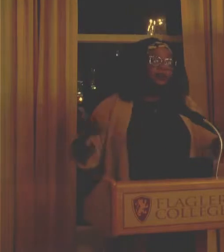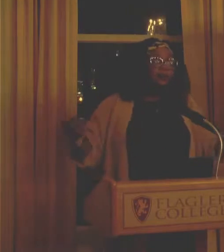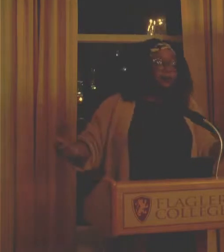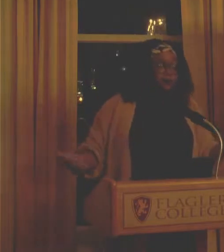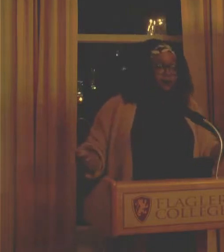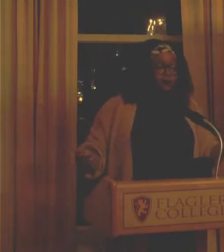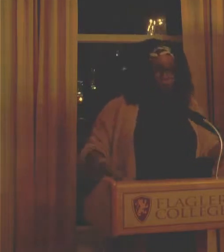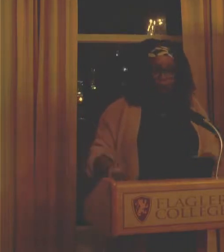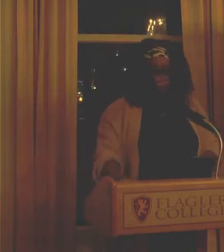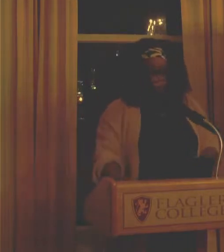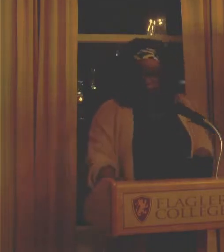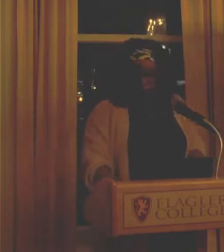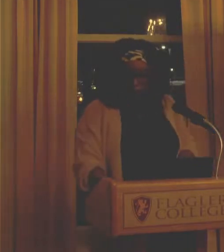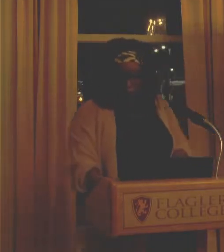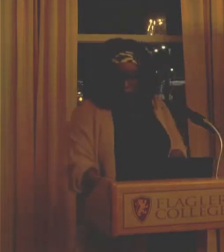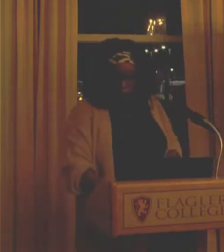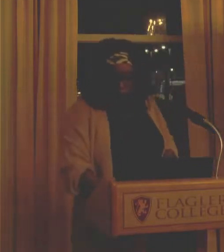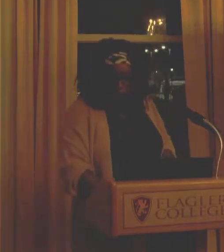just don't know.